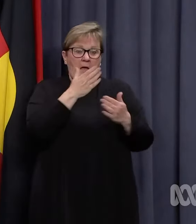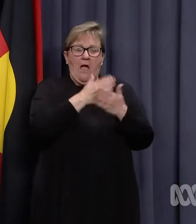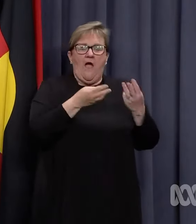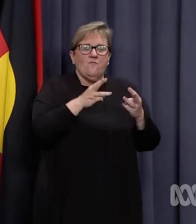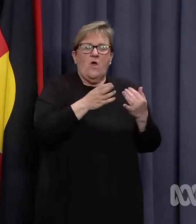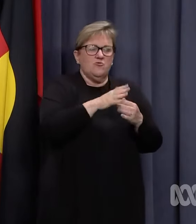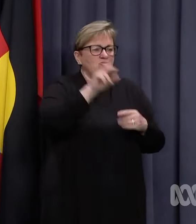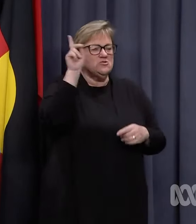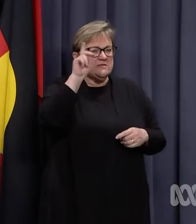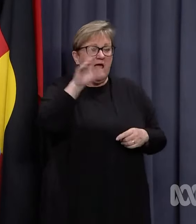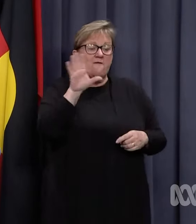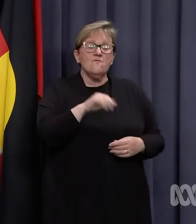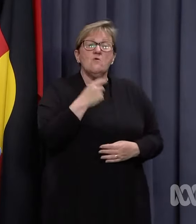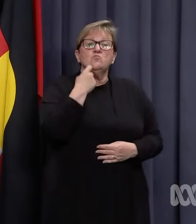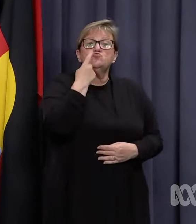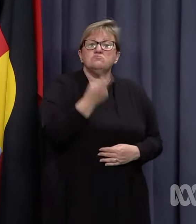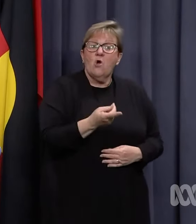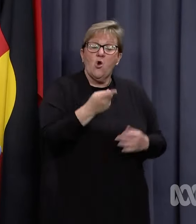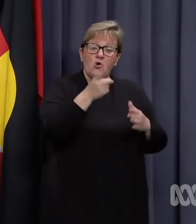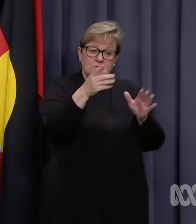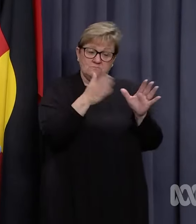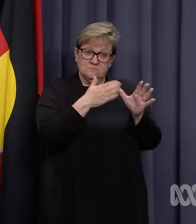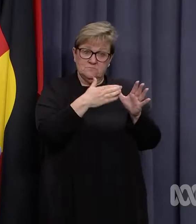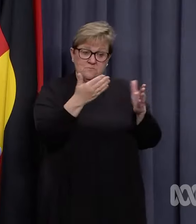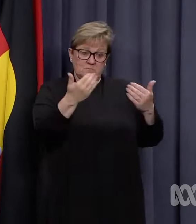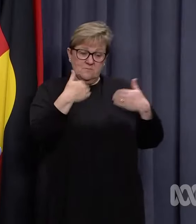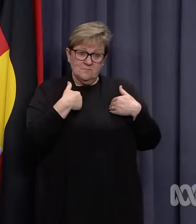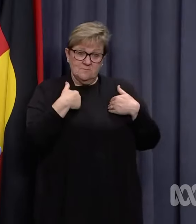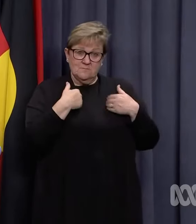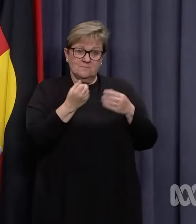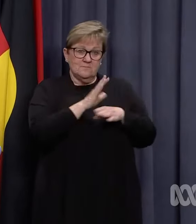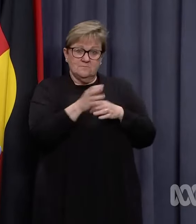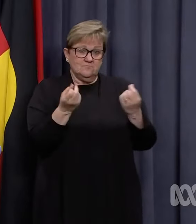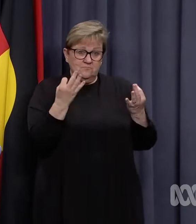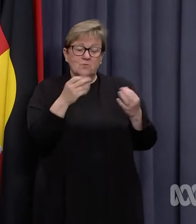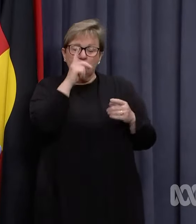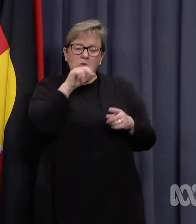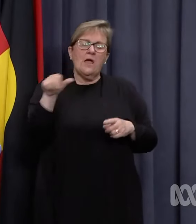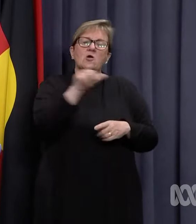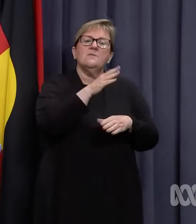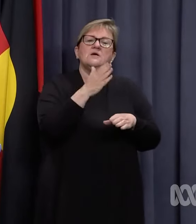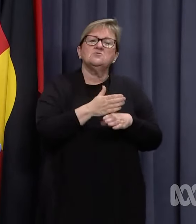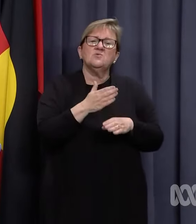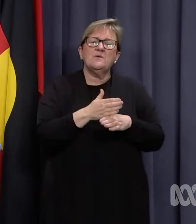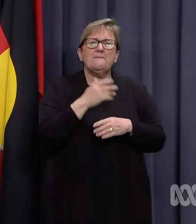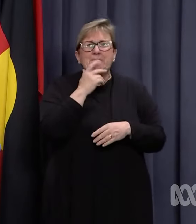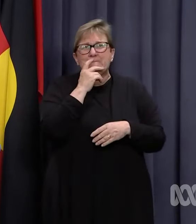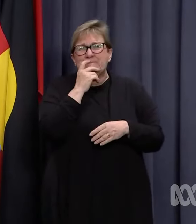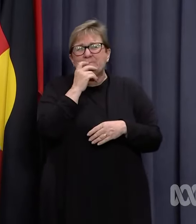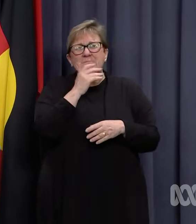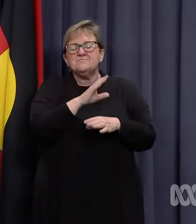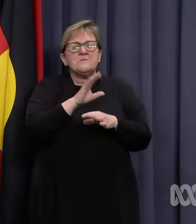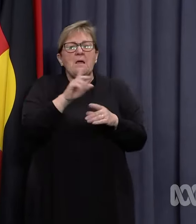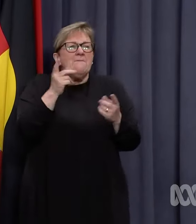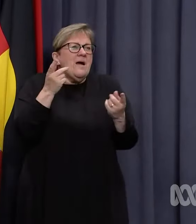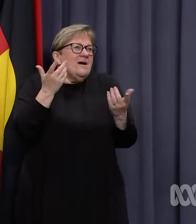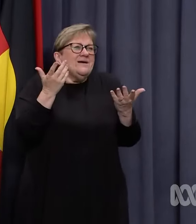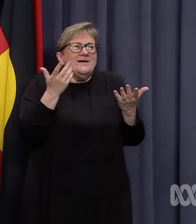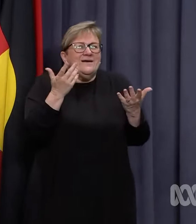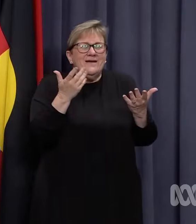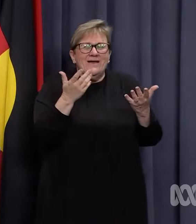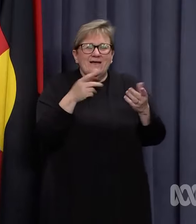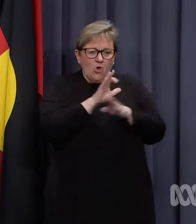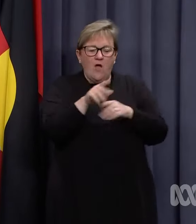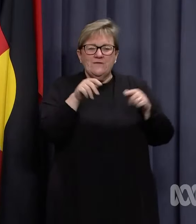through that quarantine today, from tomorrow, if they provide a negative test, they can return to work. But there's no getting around the fact